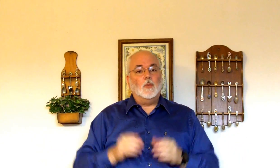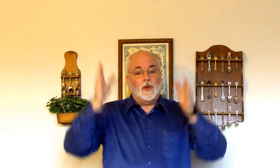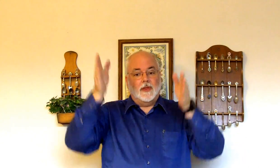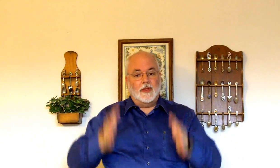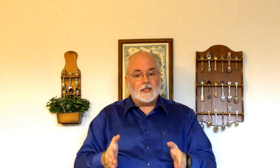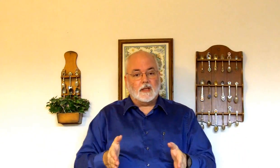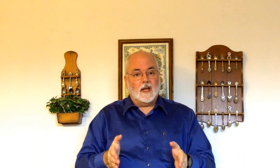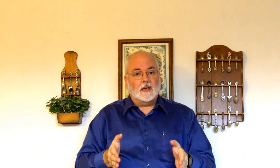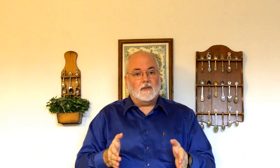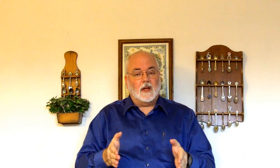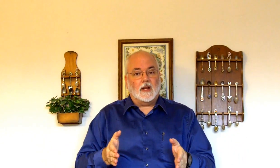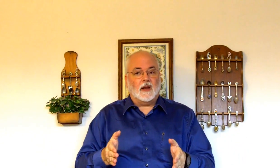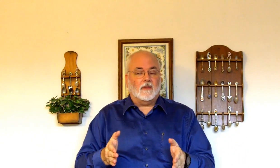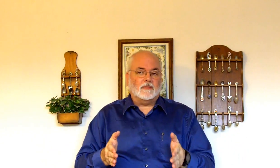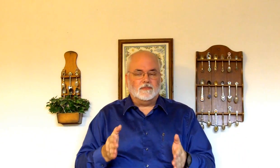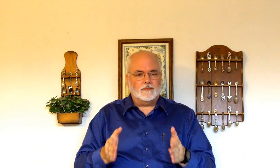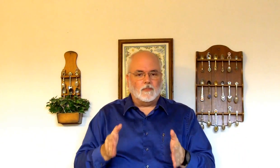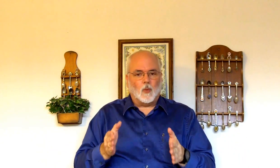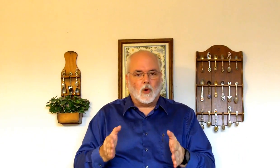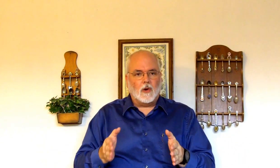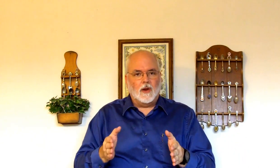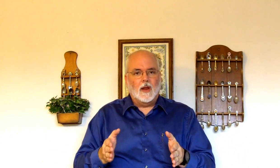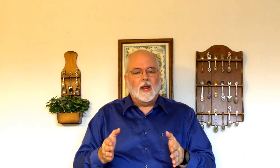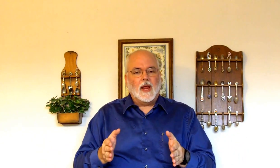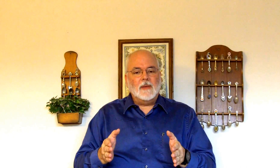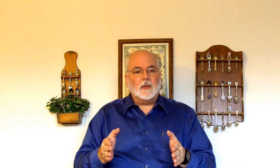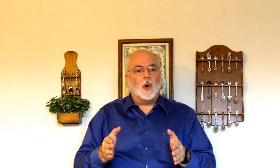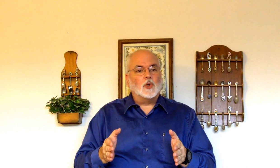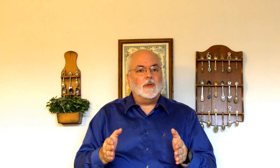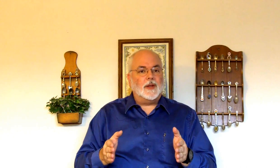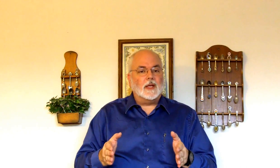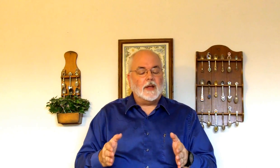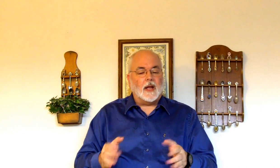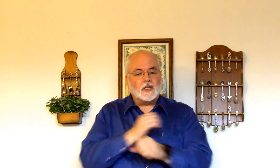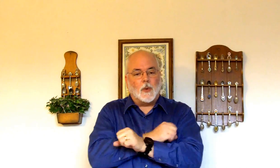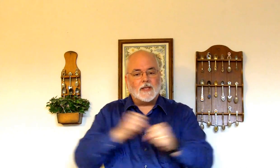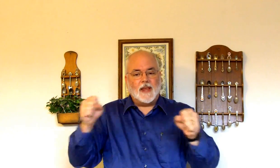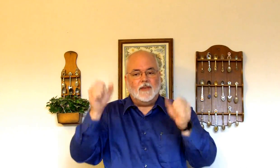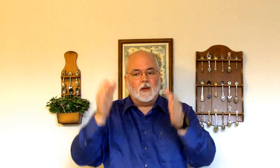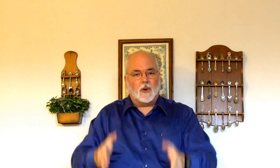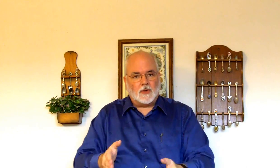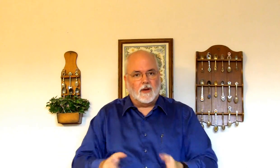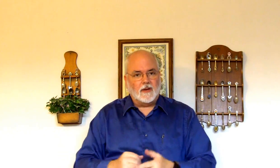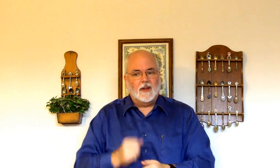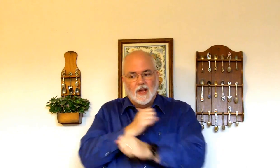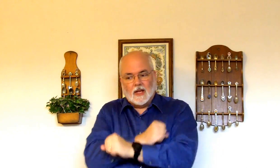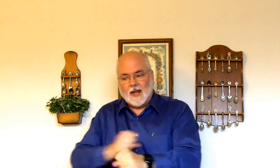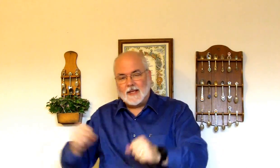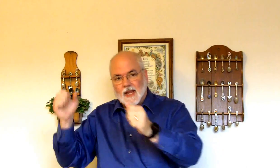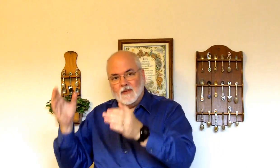put this at the end of any kind of word, it means a person that does that. So, a saving person. A Savior.